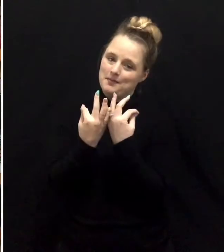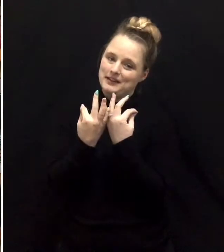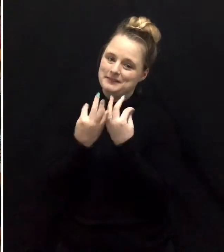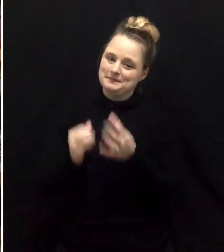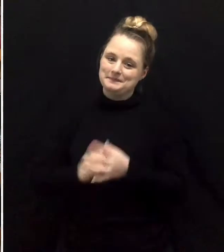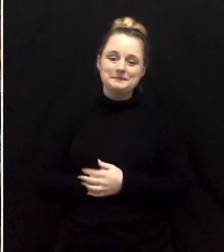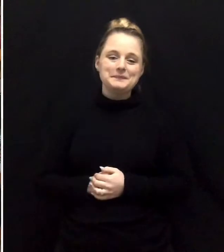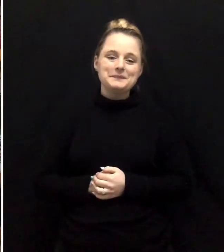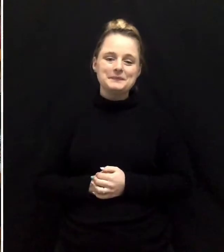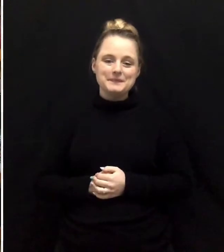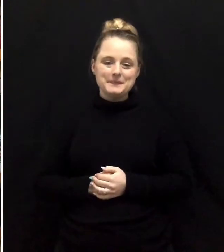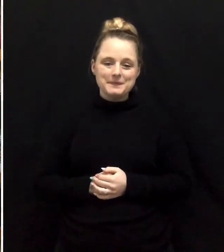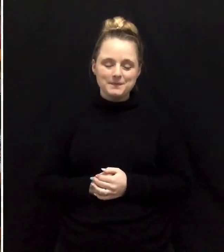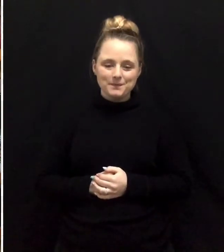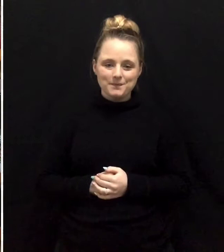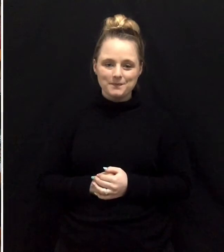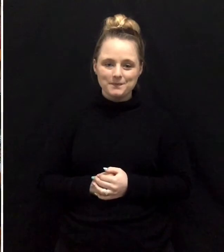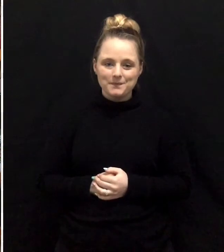family.